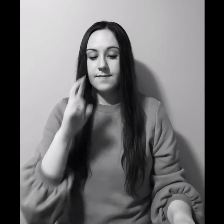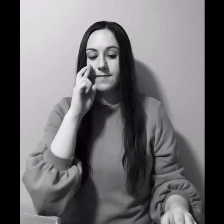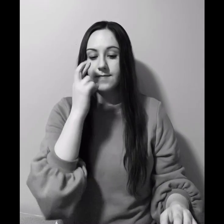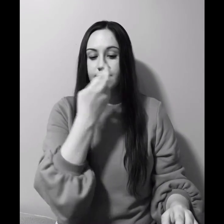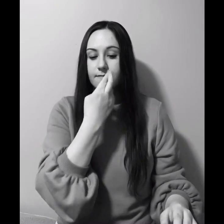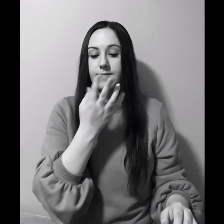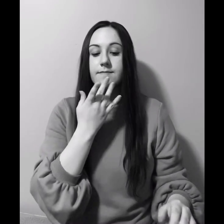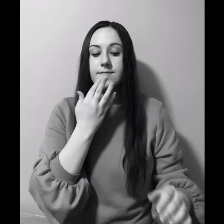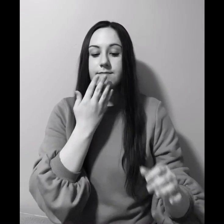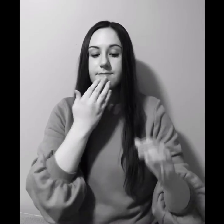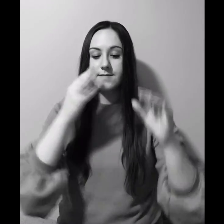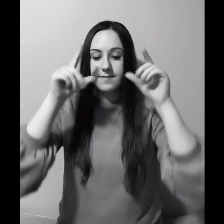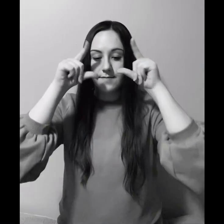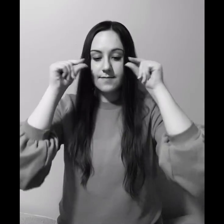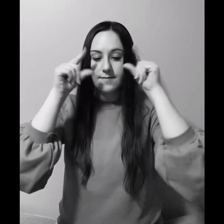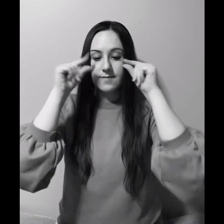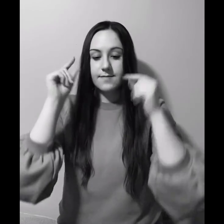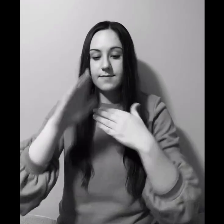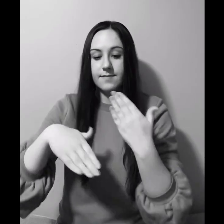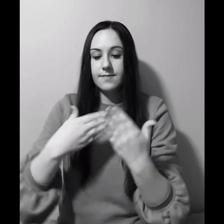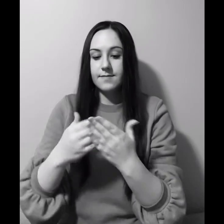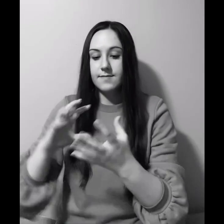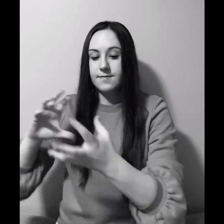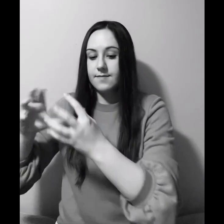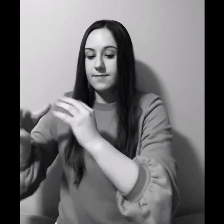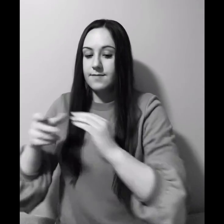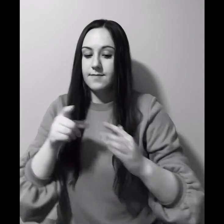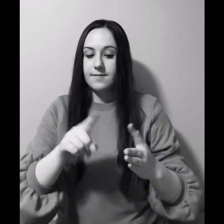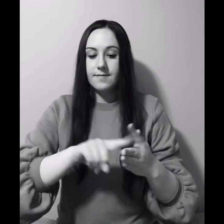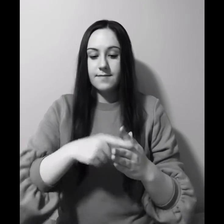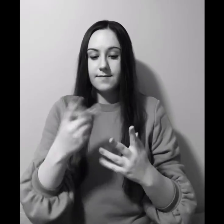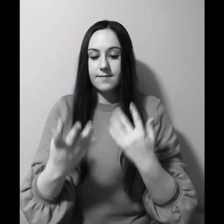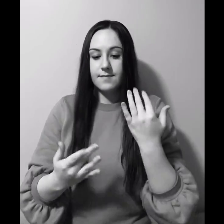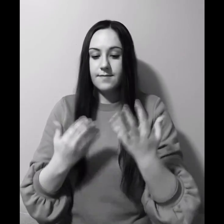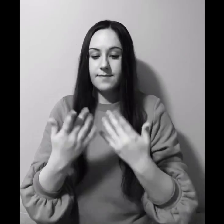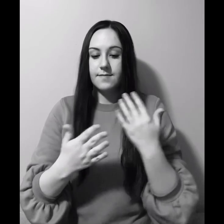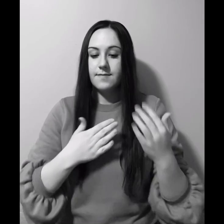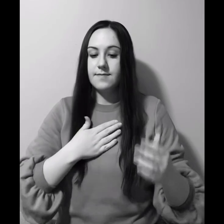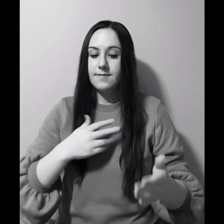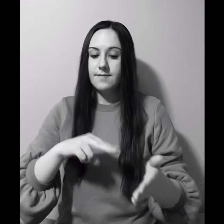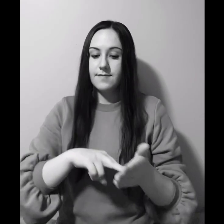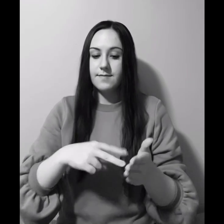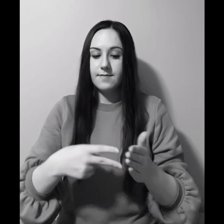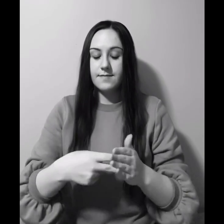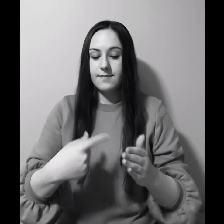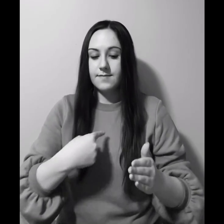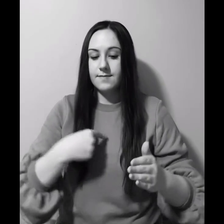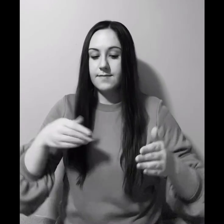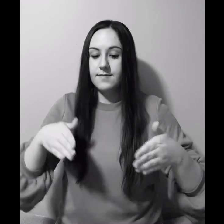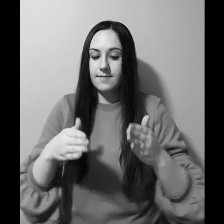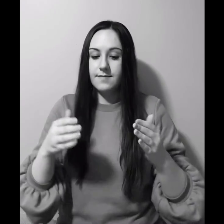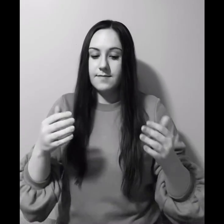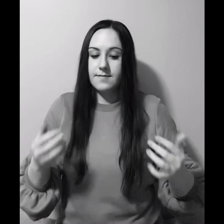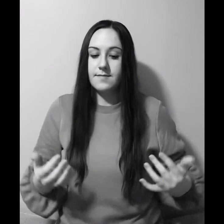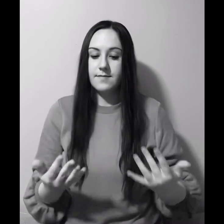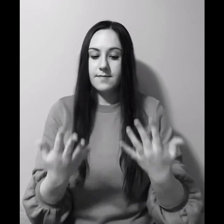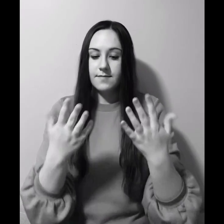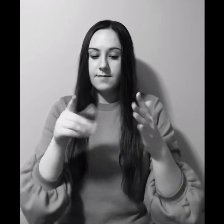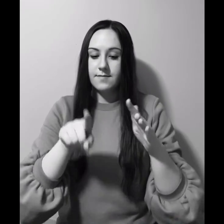Rose-colored glasses all distorted Set fire to my purpose And I let it burn You